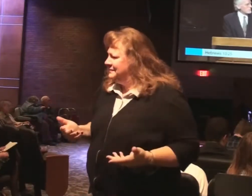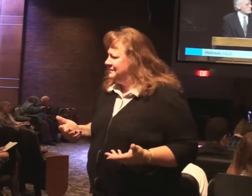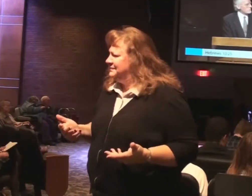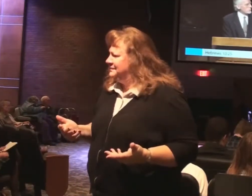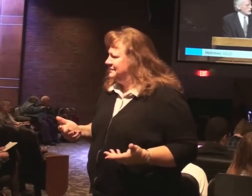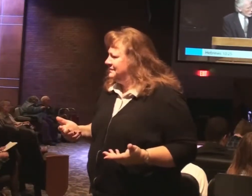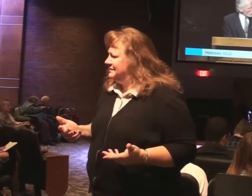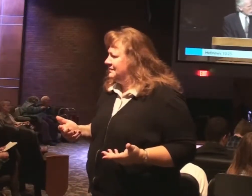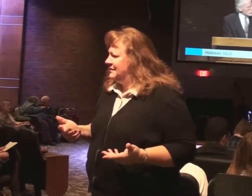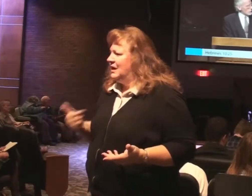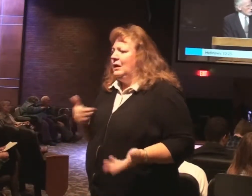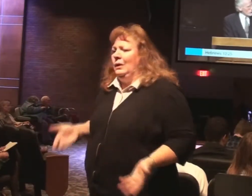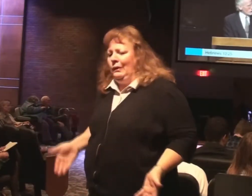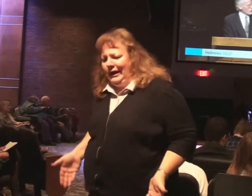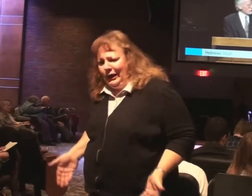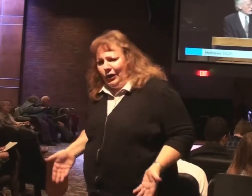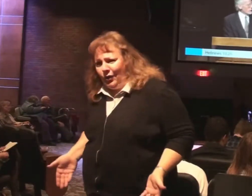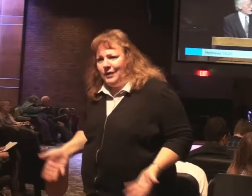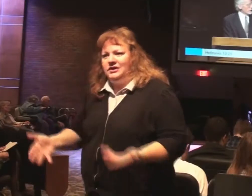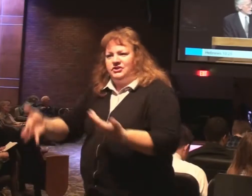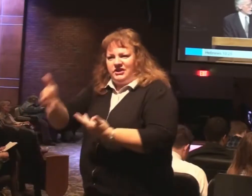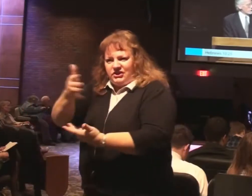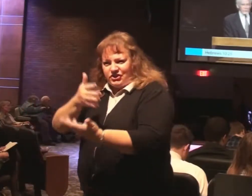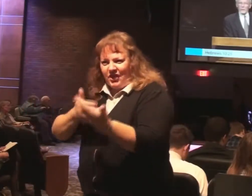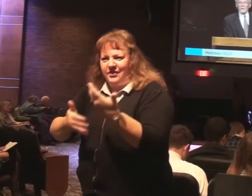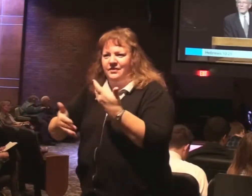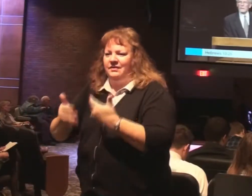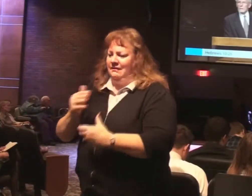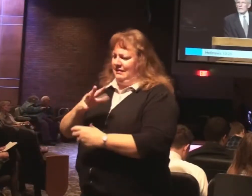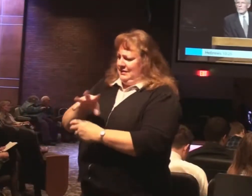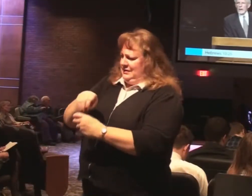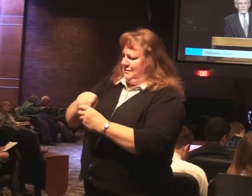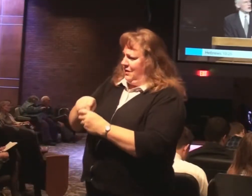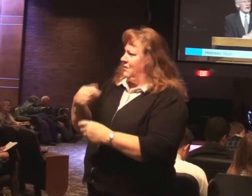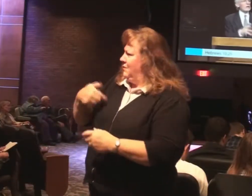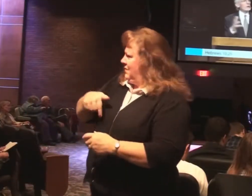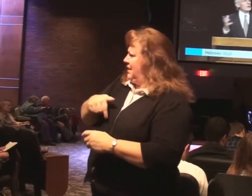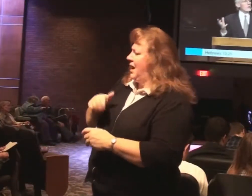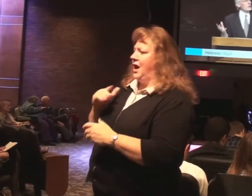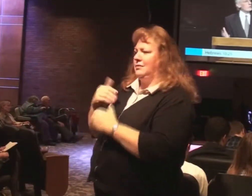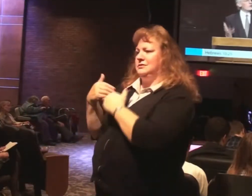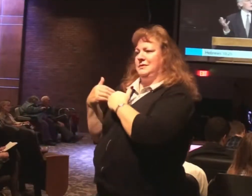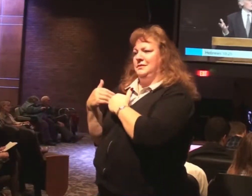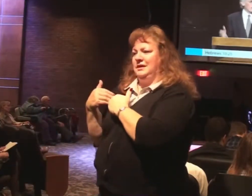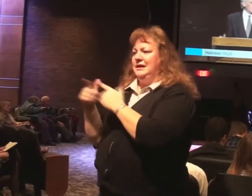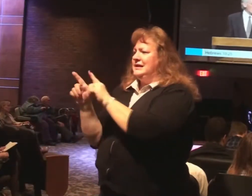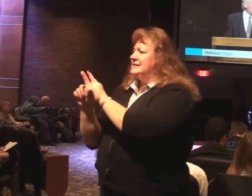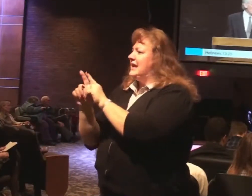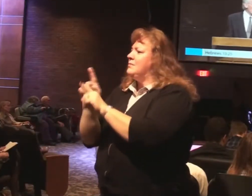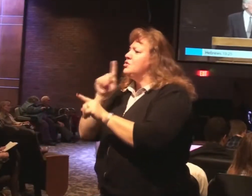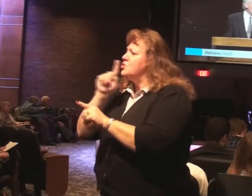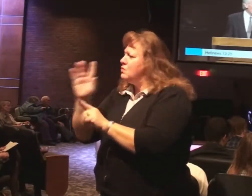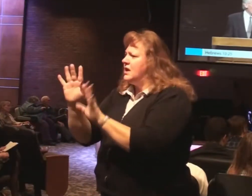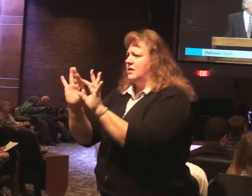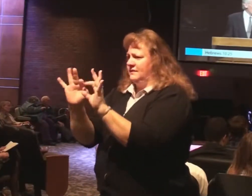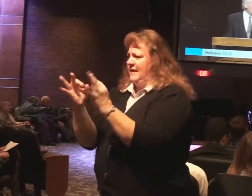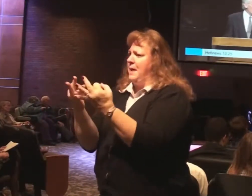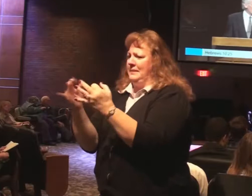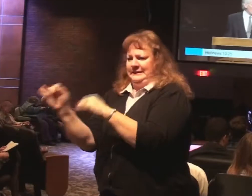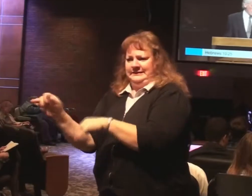We encourage one another. That's part of the ministry of the body. Just like you do in your physical family. Remember the